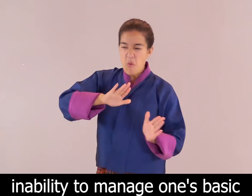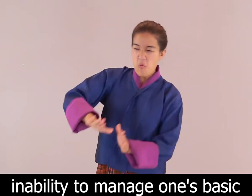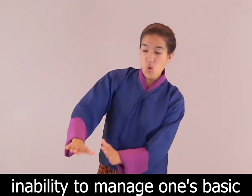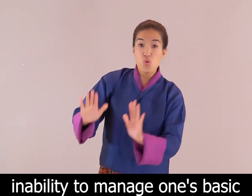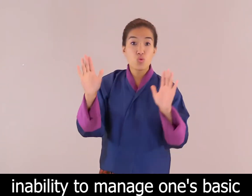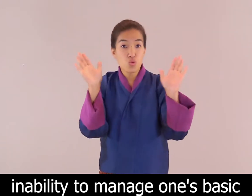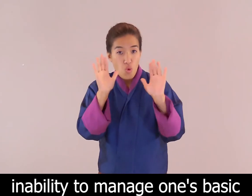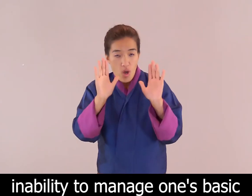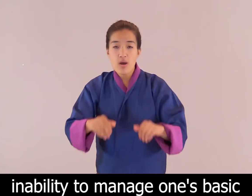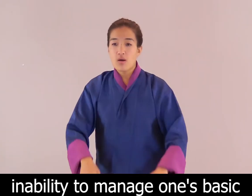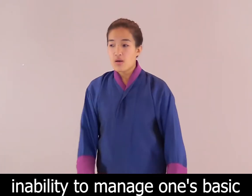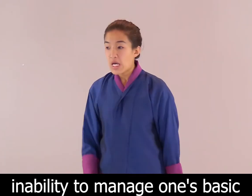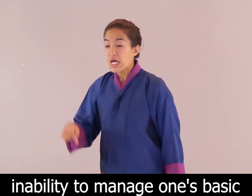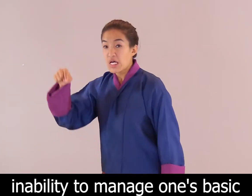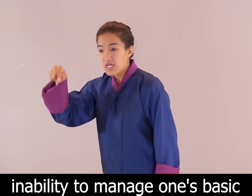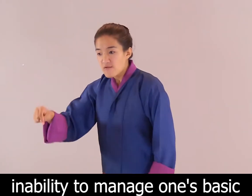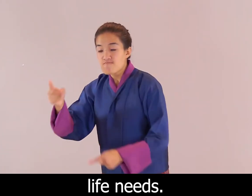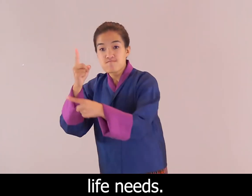one's basic life needs.